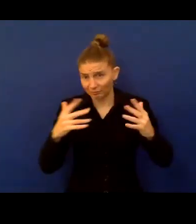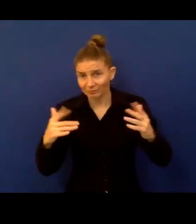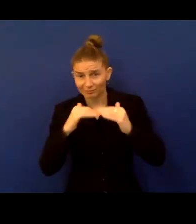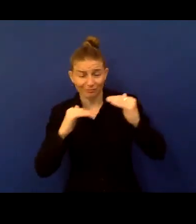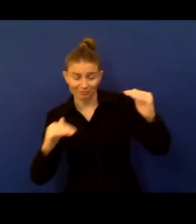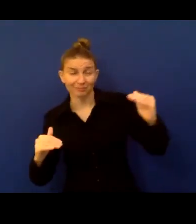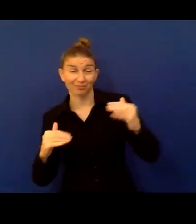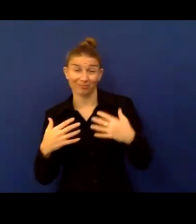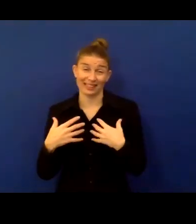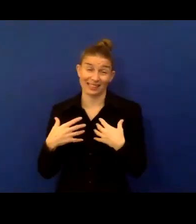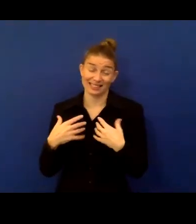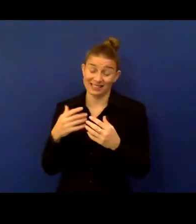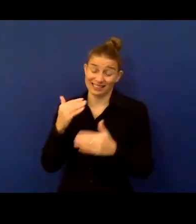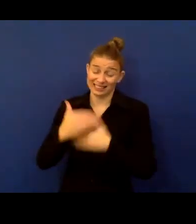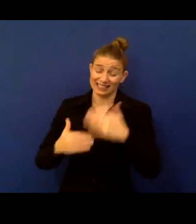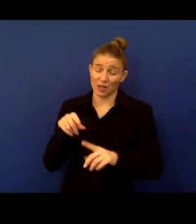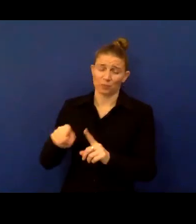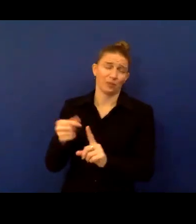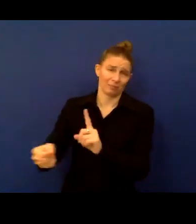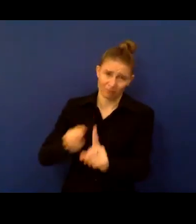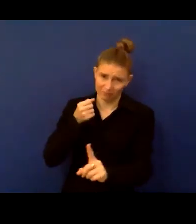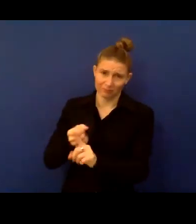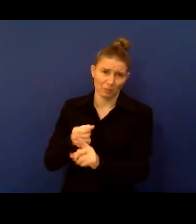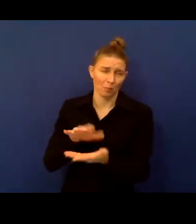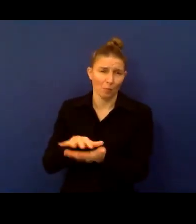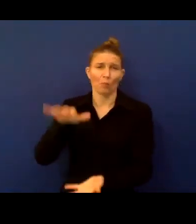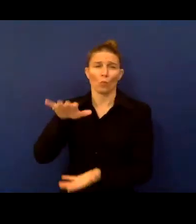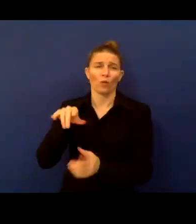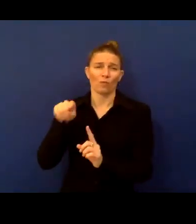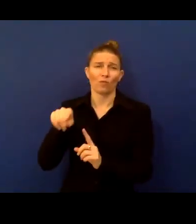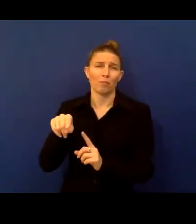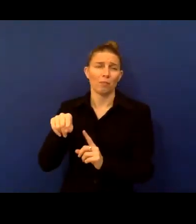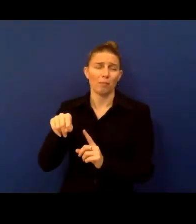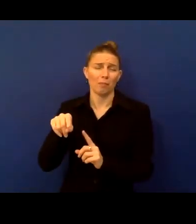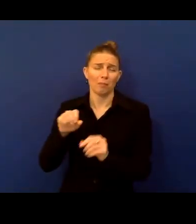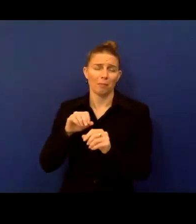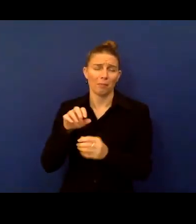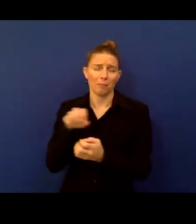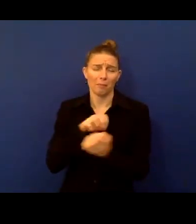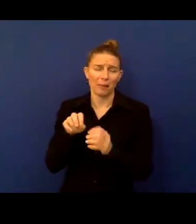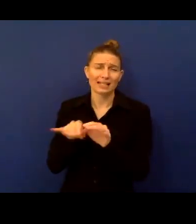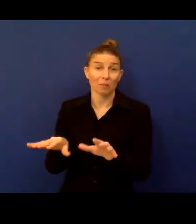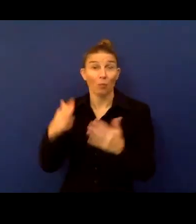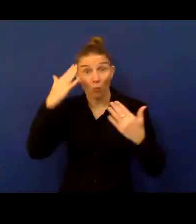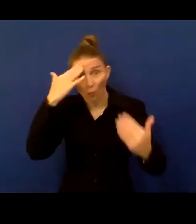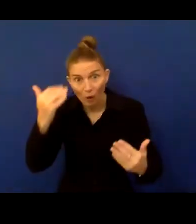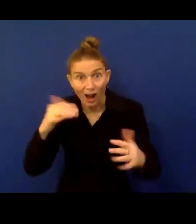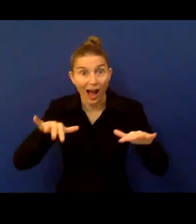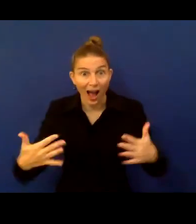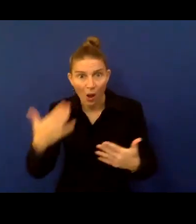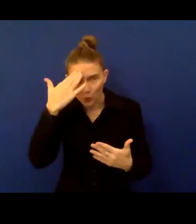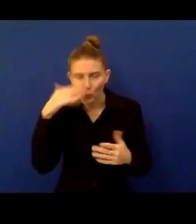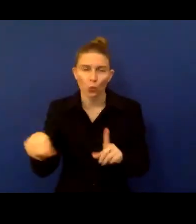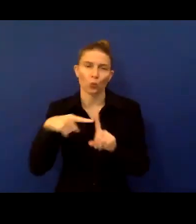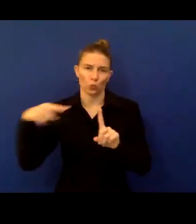most adversely affected by the pandemic. And I think that also highlights why we need data that's not just focused on disability,